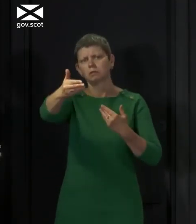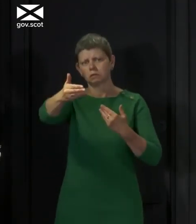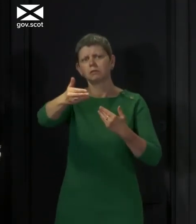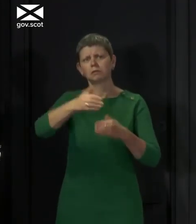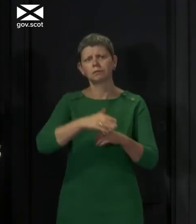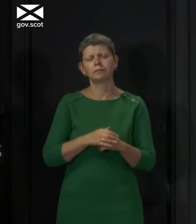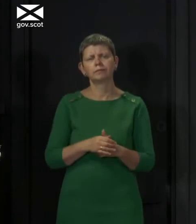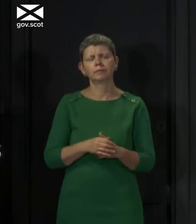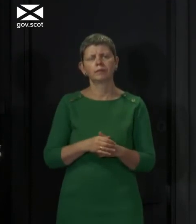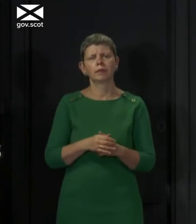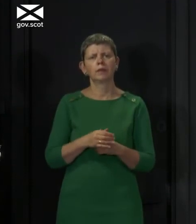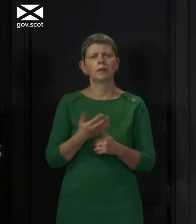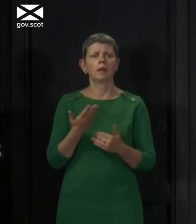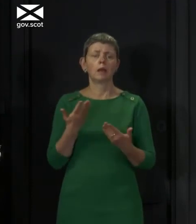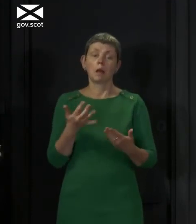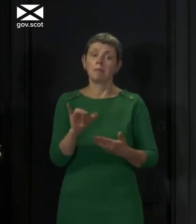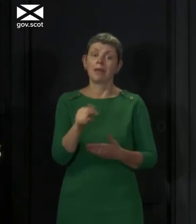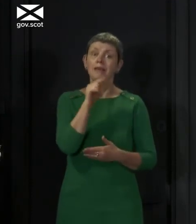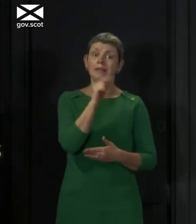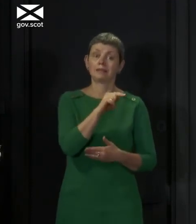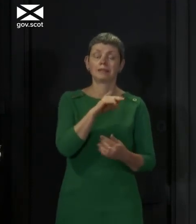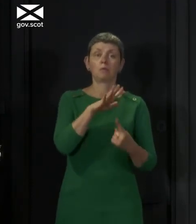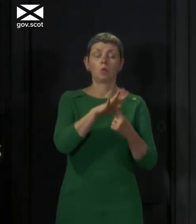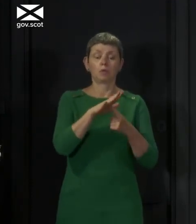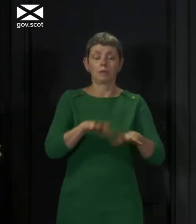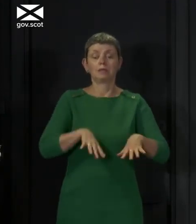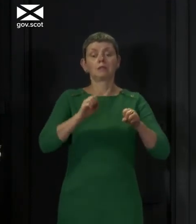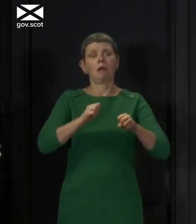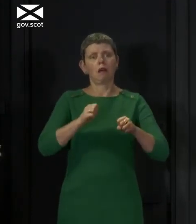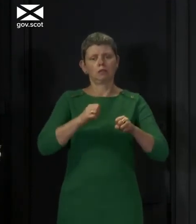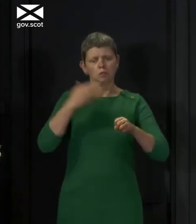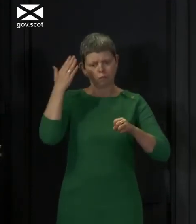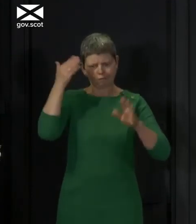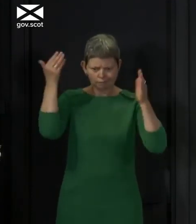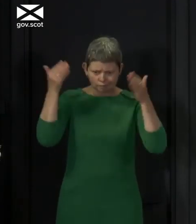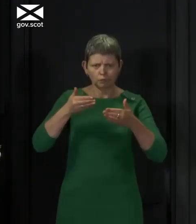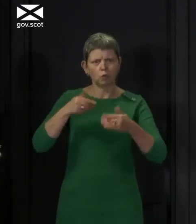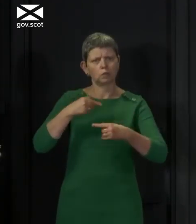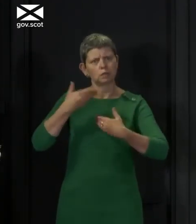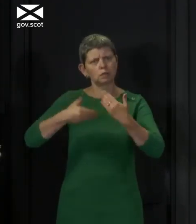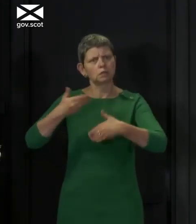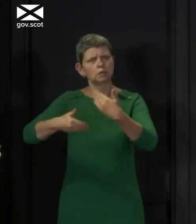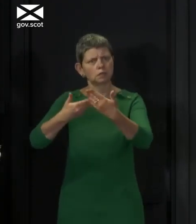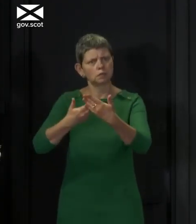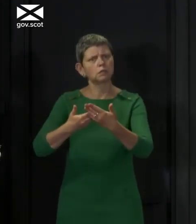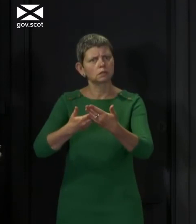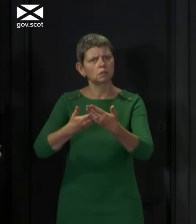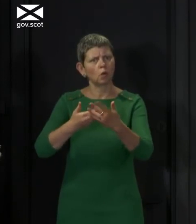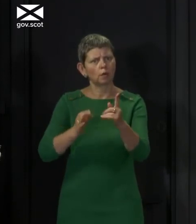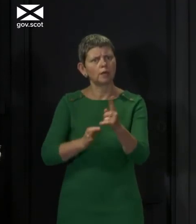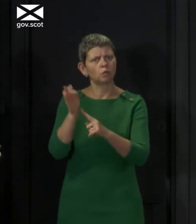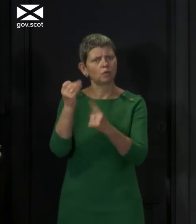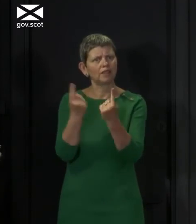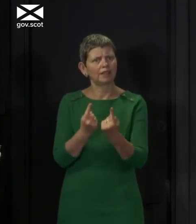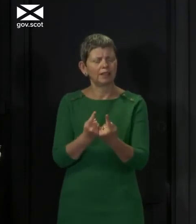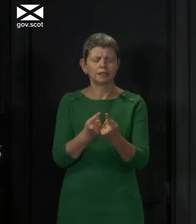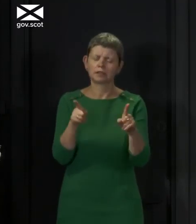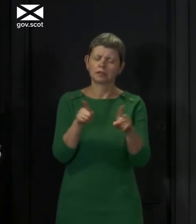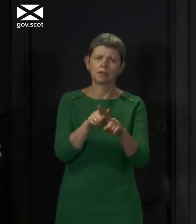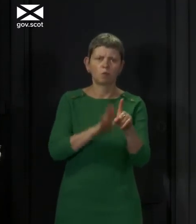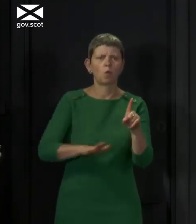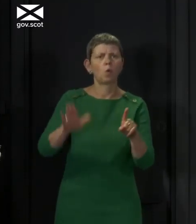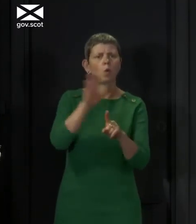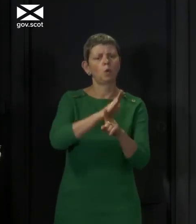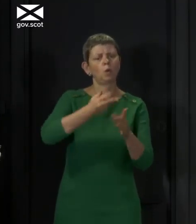be that catalyst or not. And I'm sure that is true in the police, and I'm sure it is true in organisations the length and breadth of the country.